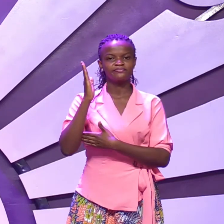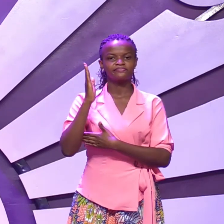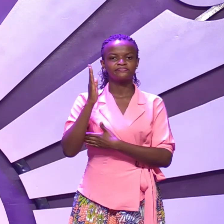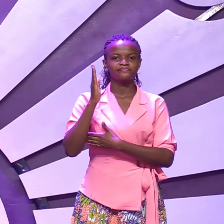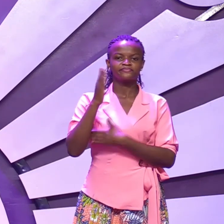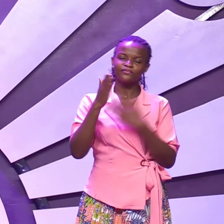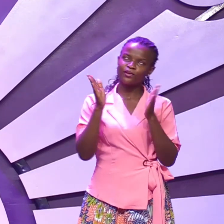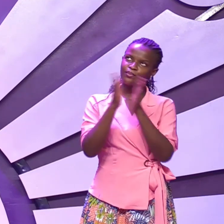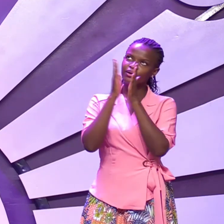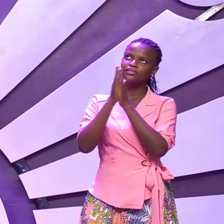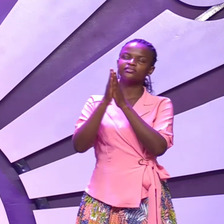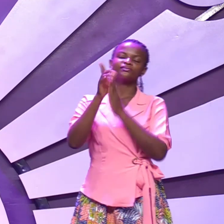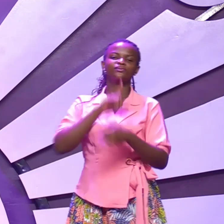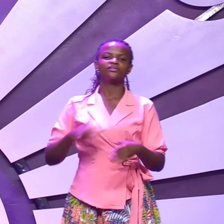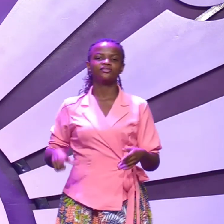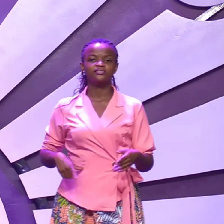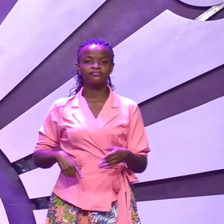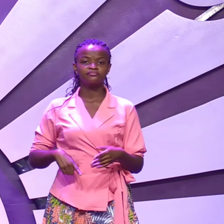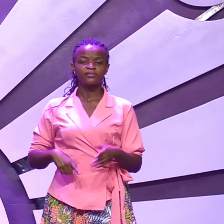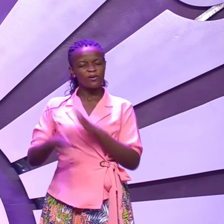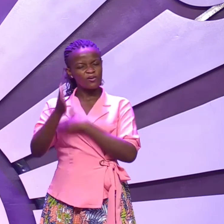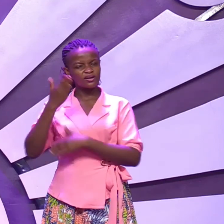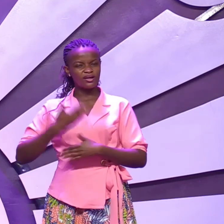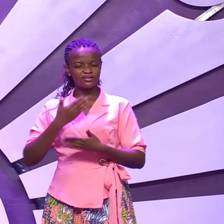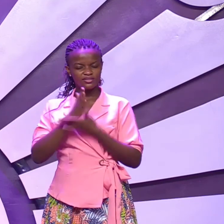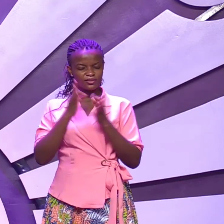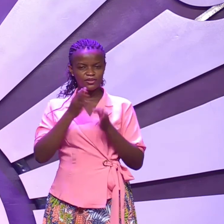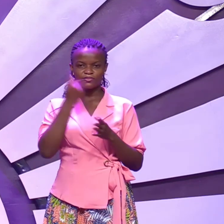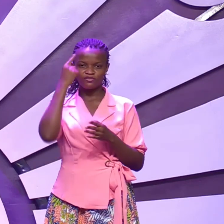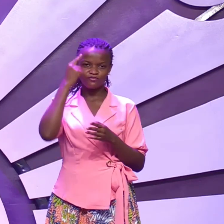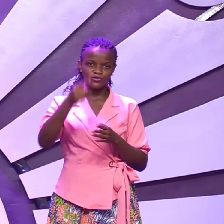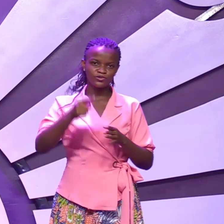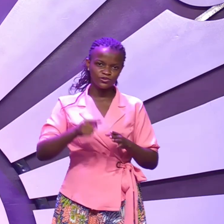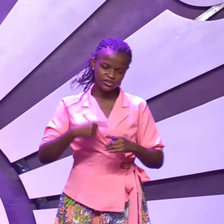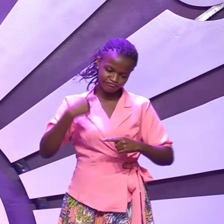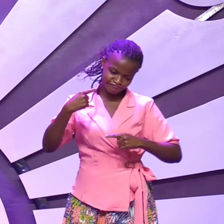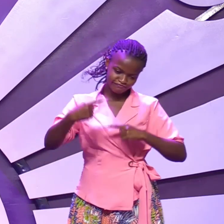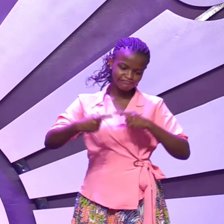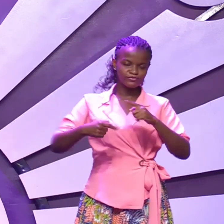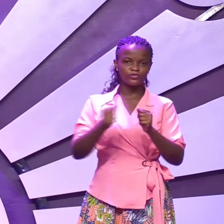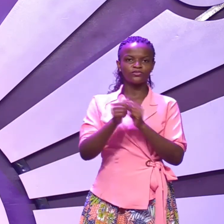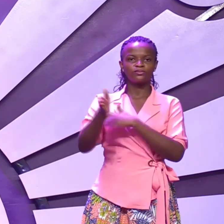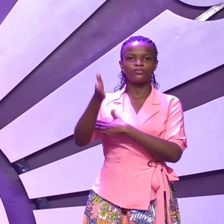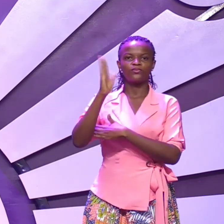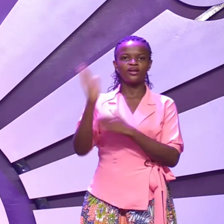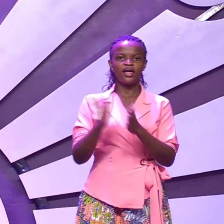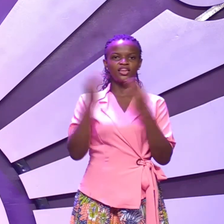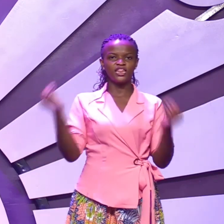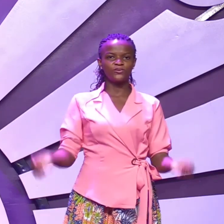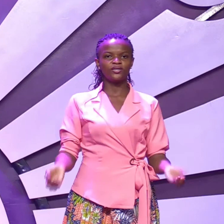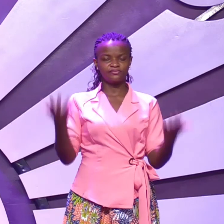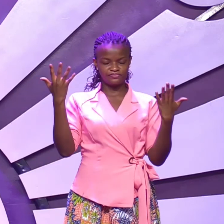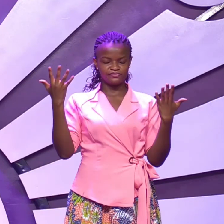the Lord God has got something better for move on with God hallelujah